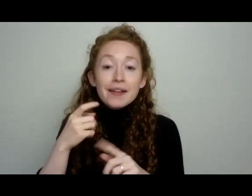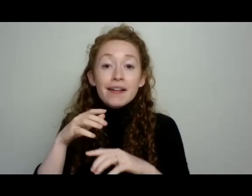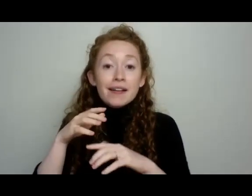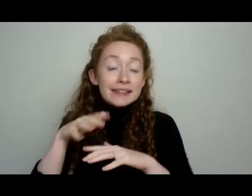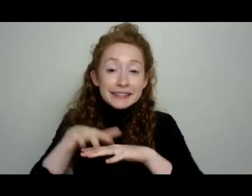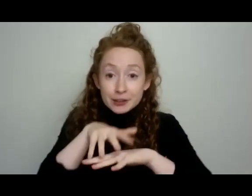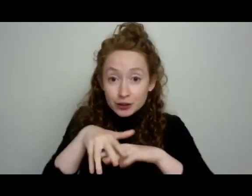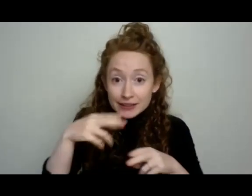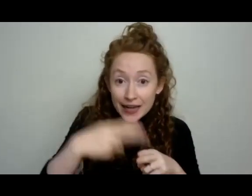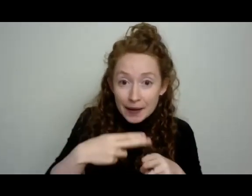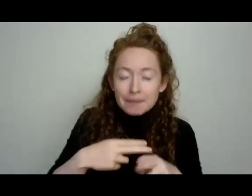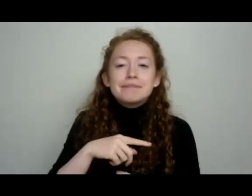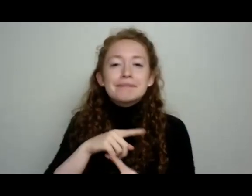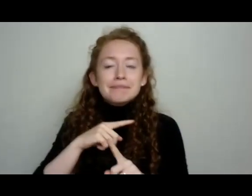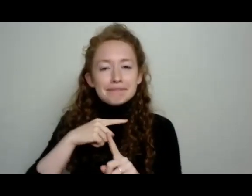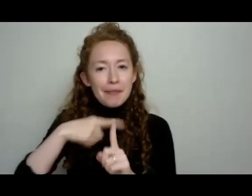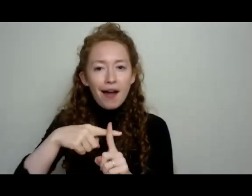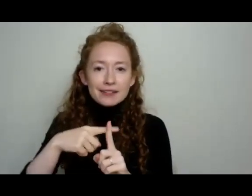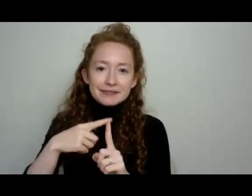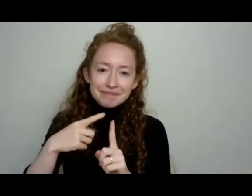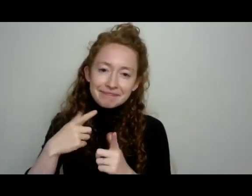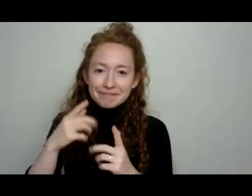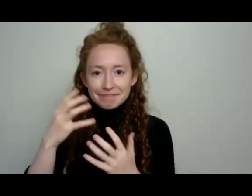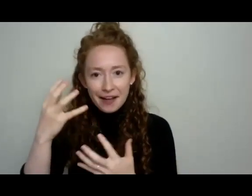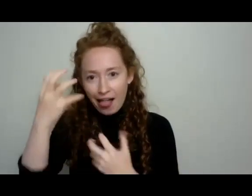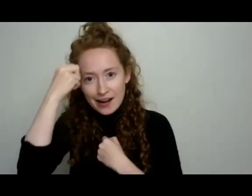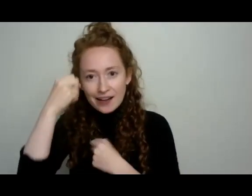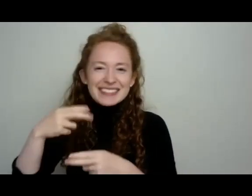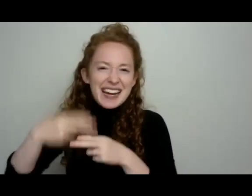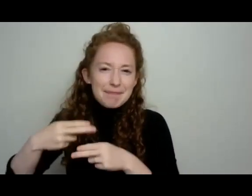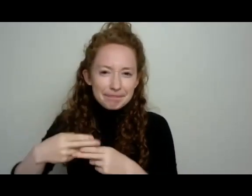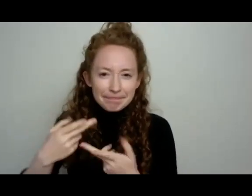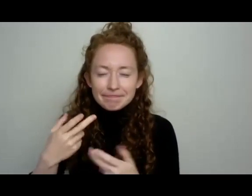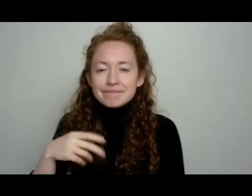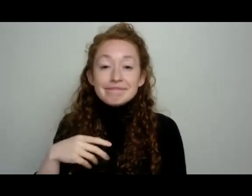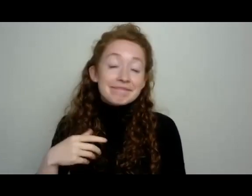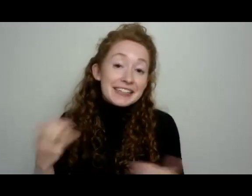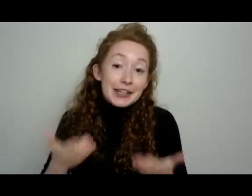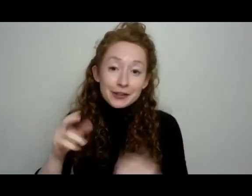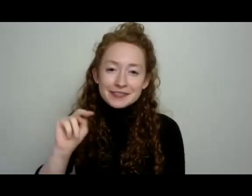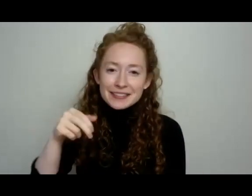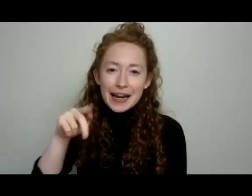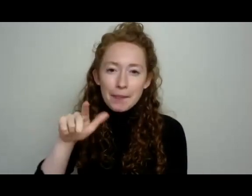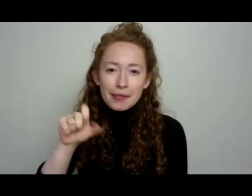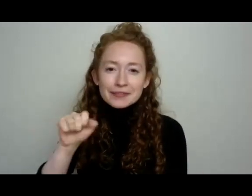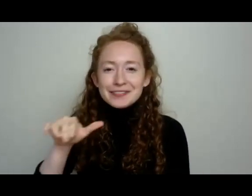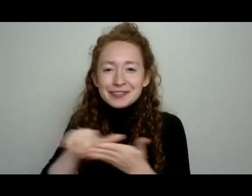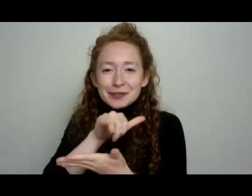Sending love from Naples, New York, here in the Finger Lakes. If you know where the land is that you are indigenously